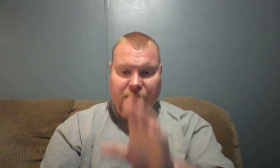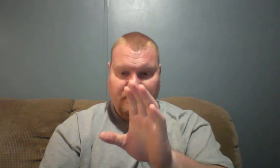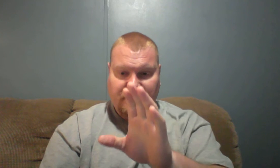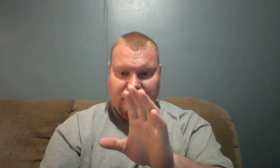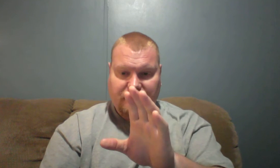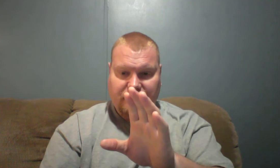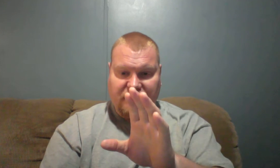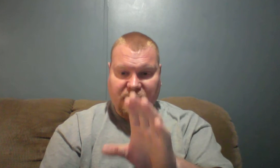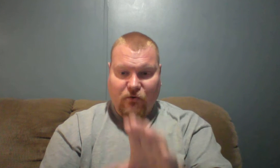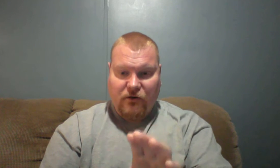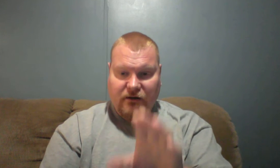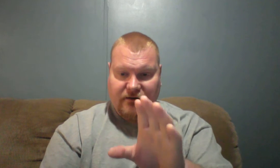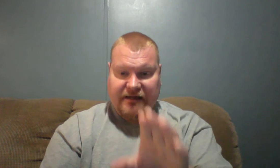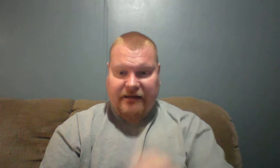But the Lord did it.